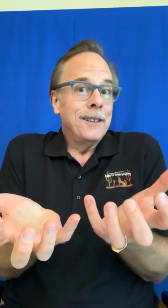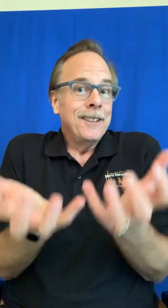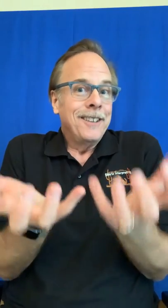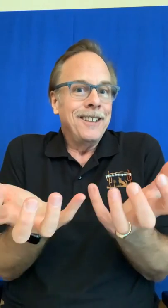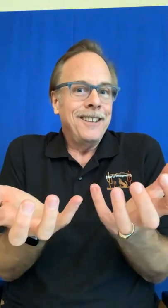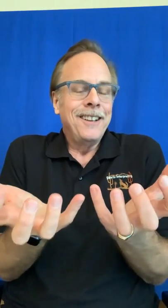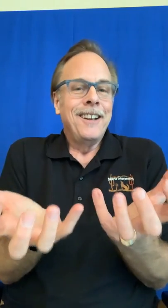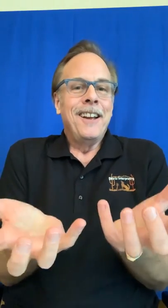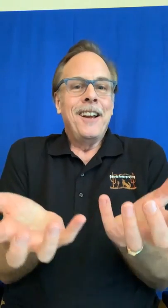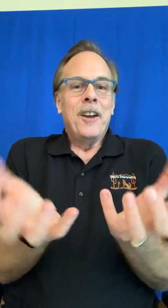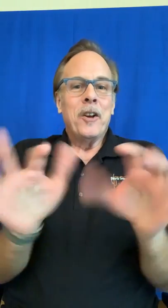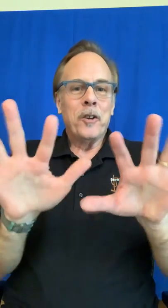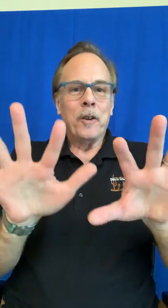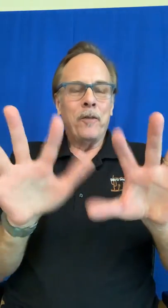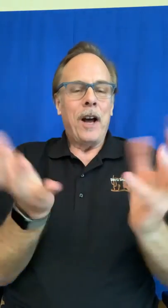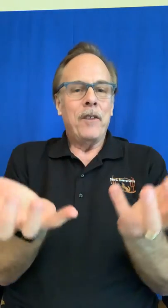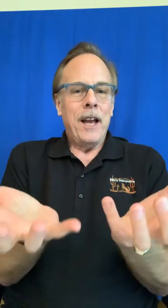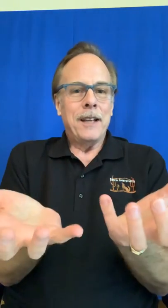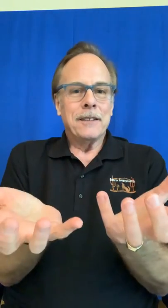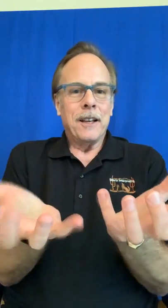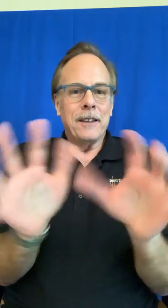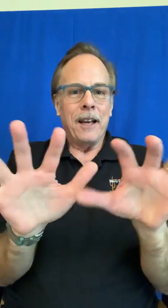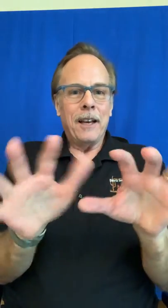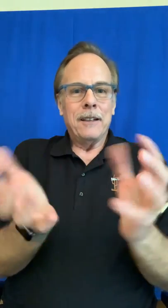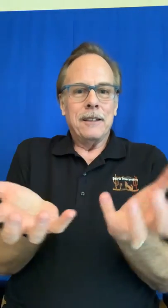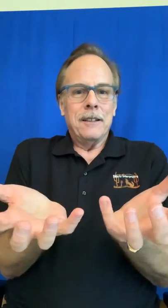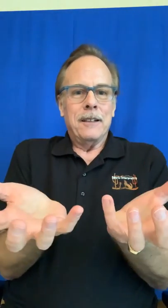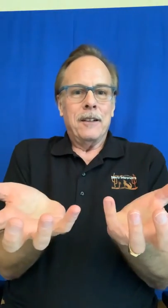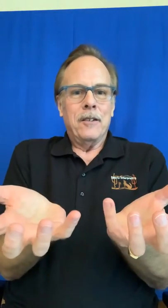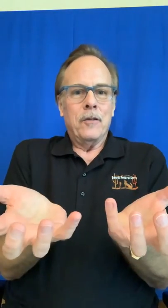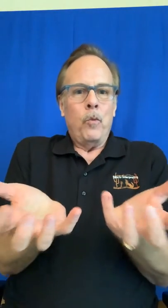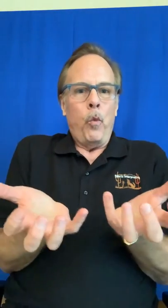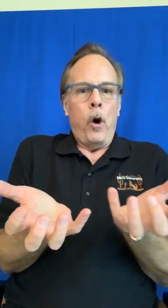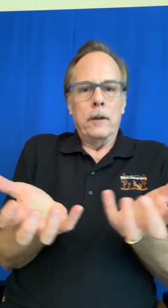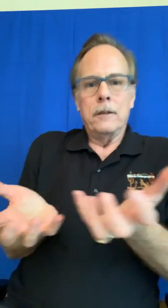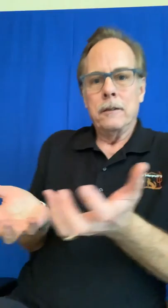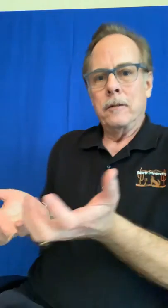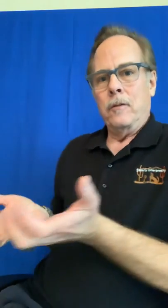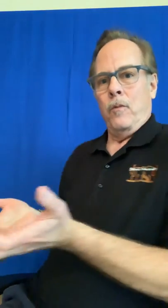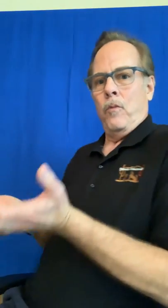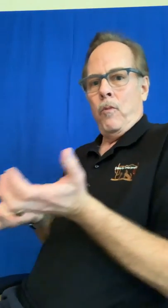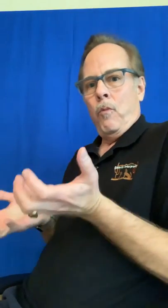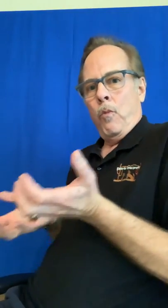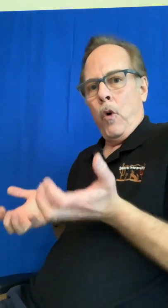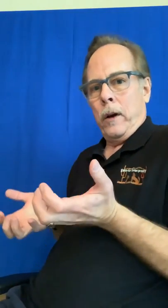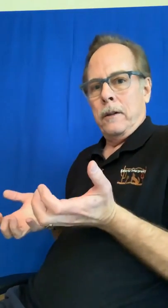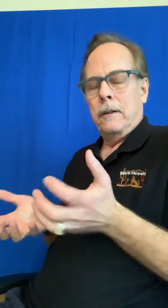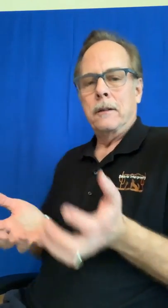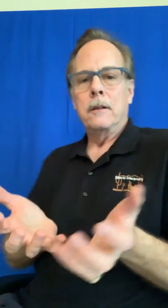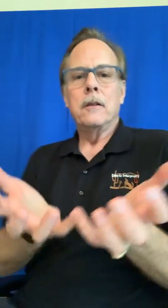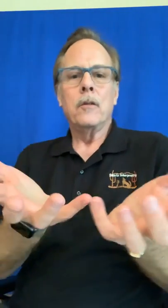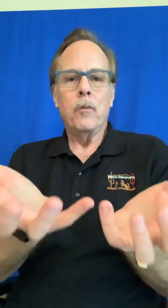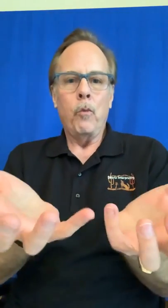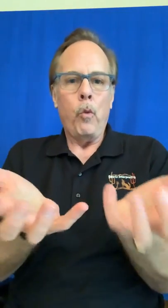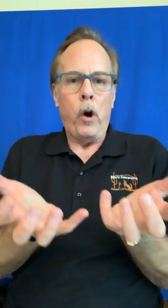your five hands like that want want want